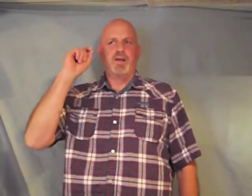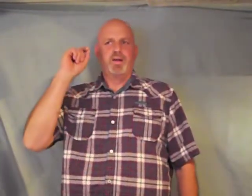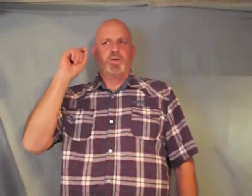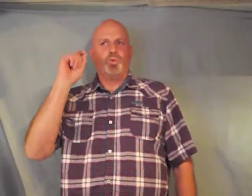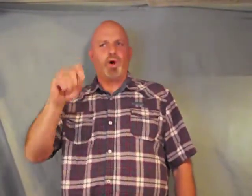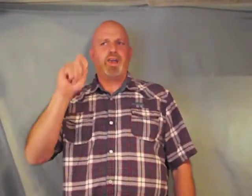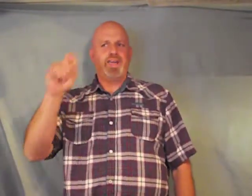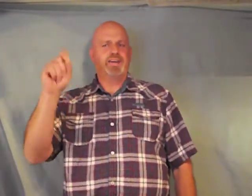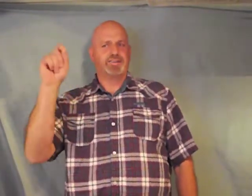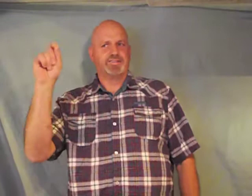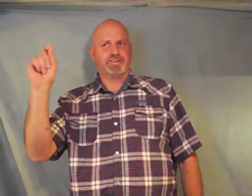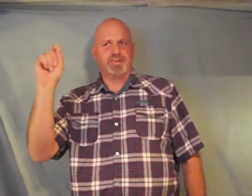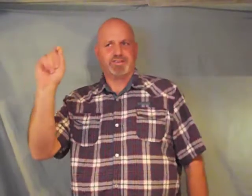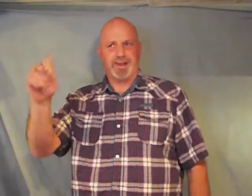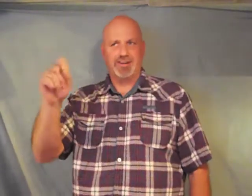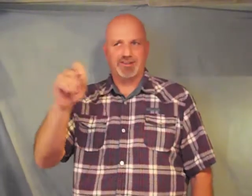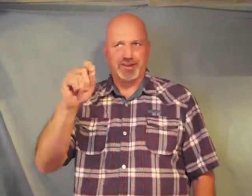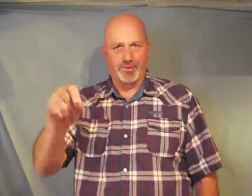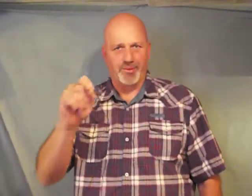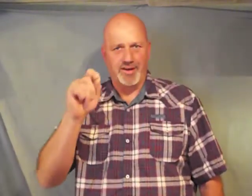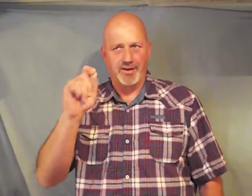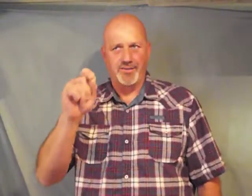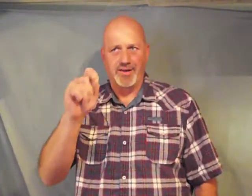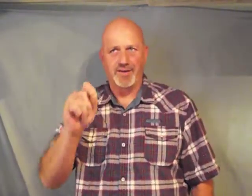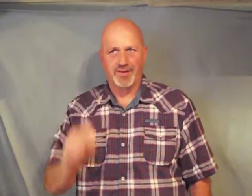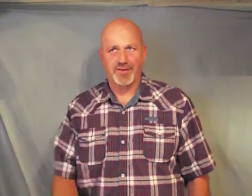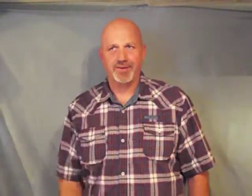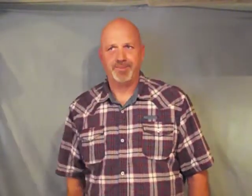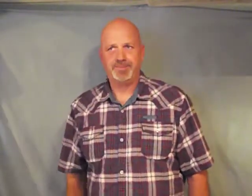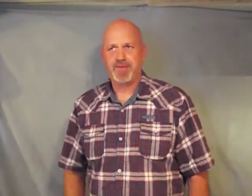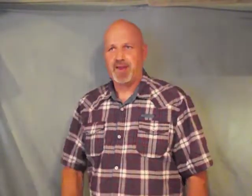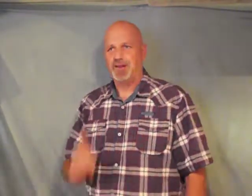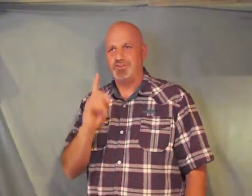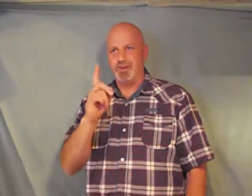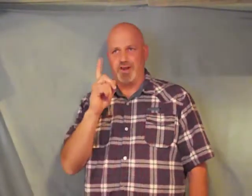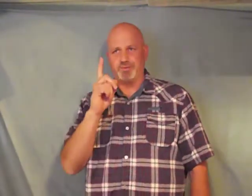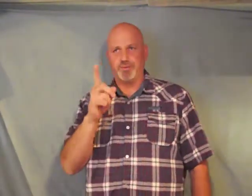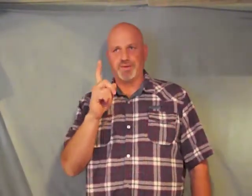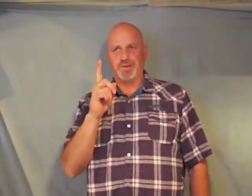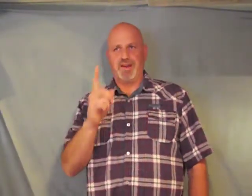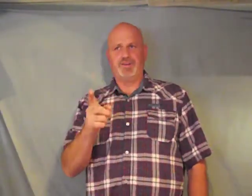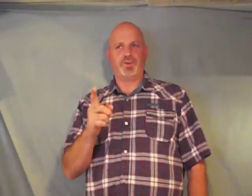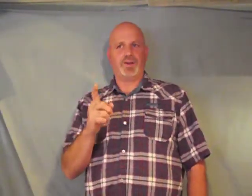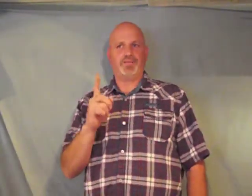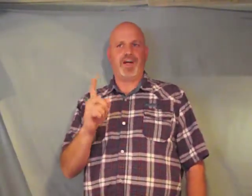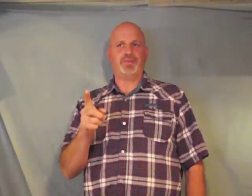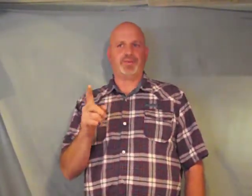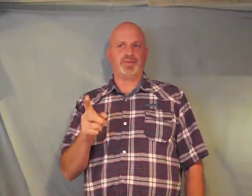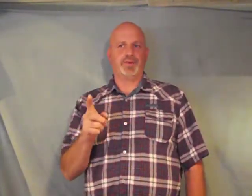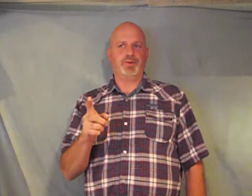what is Satan's authority over the earth John 14 25 through 31